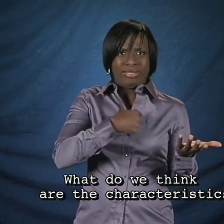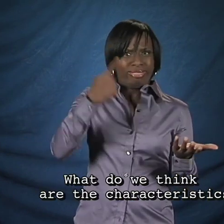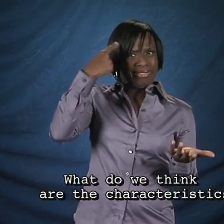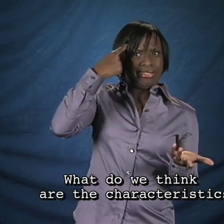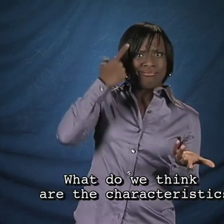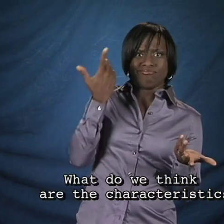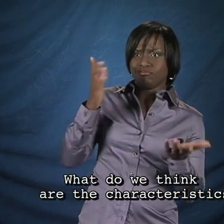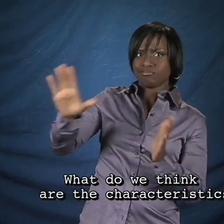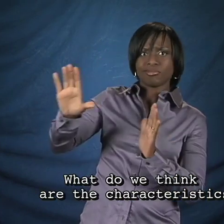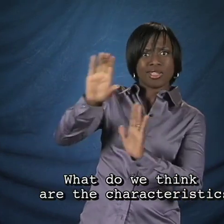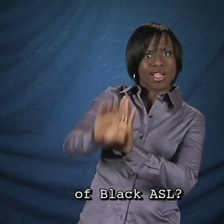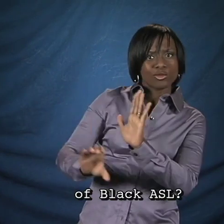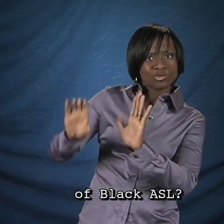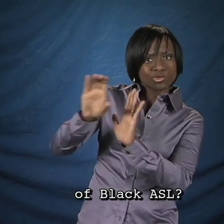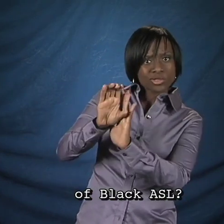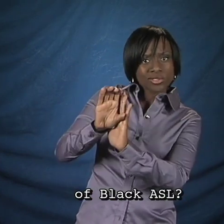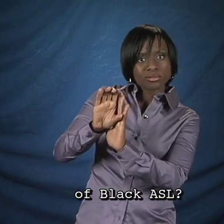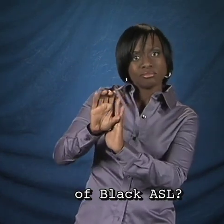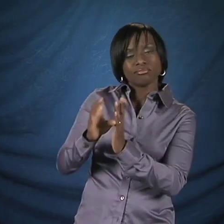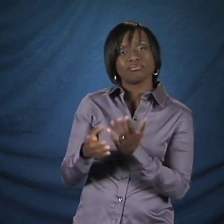think are the characteristics of Black ASL?